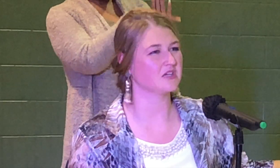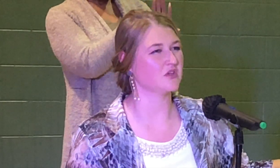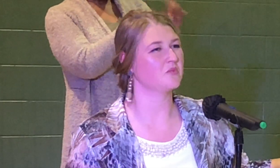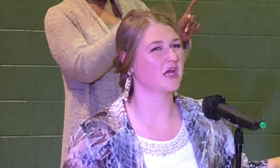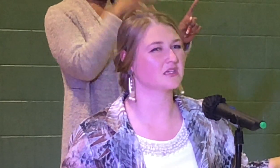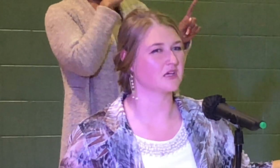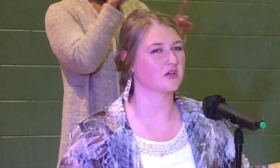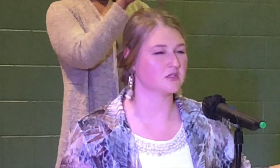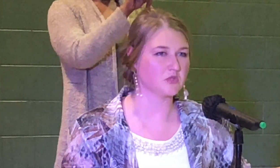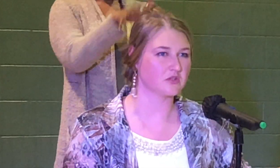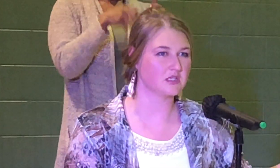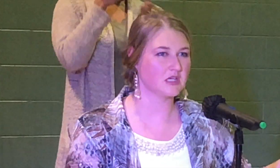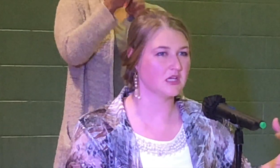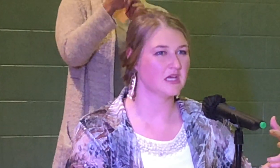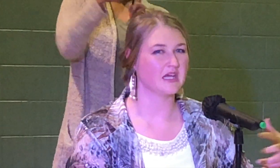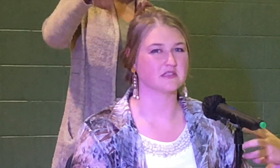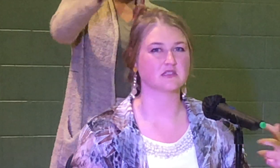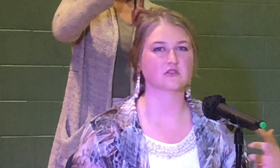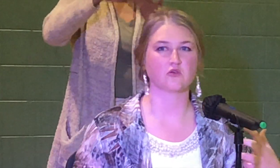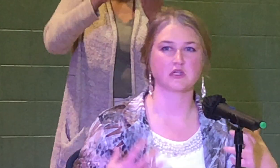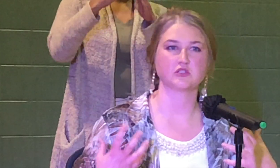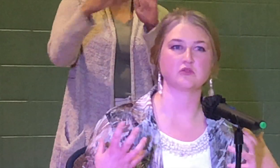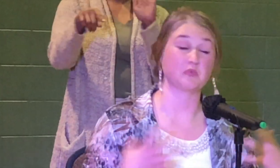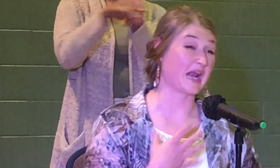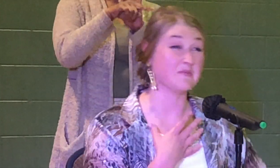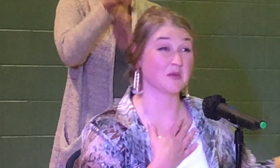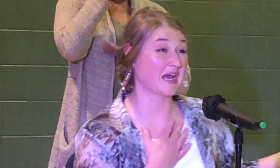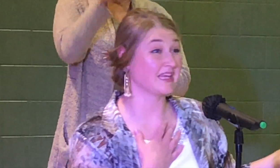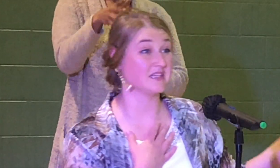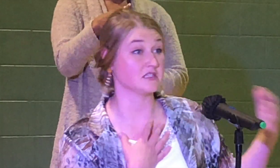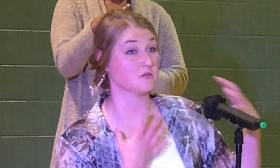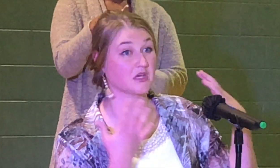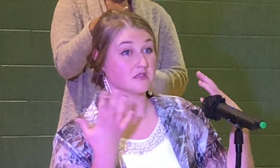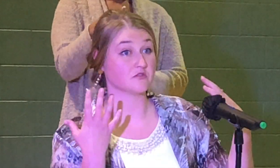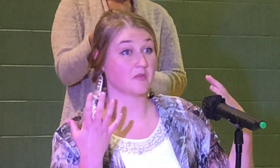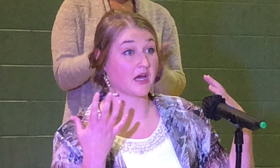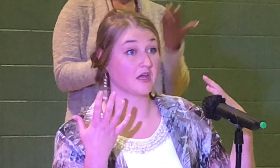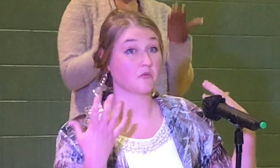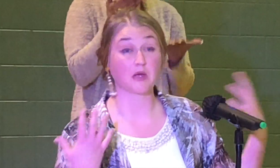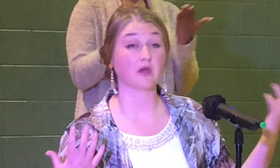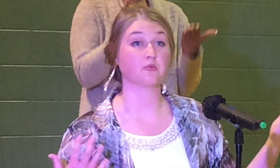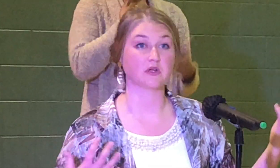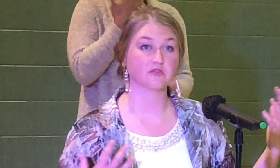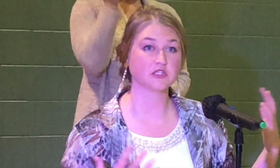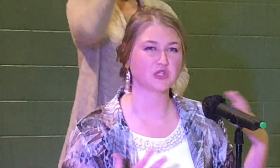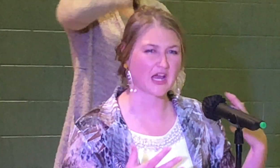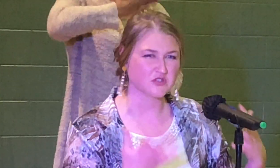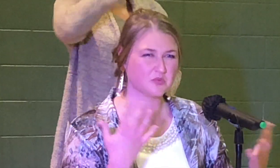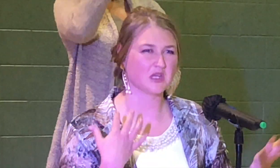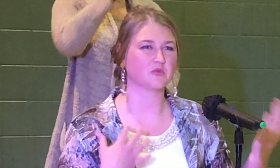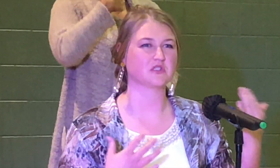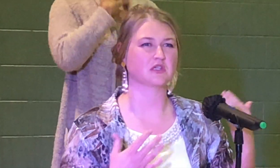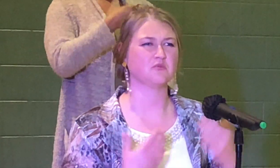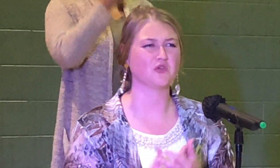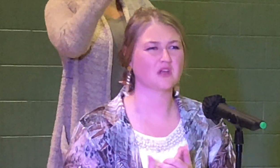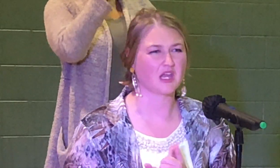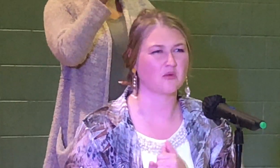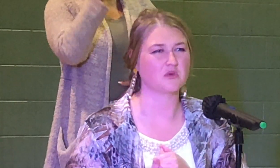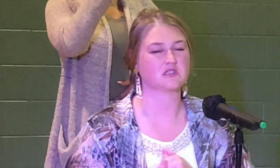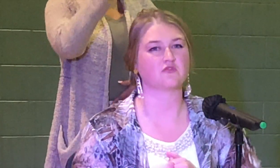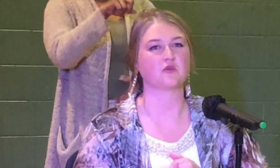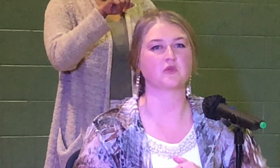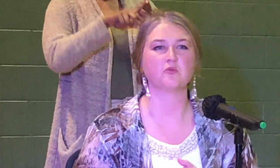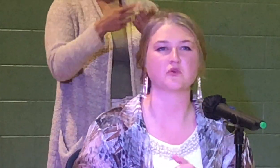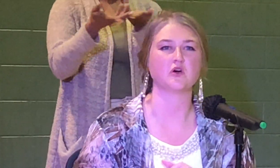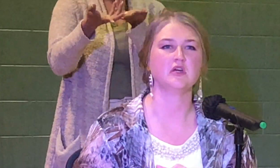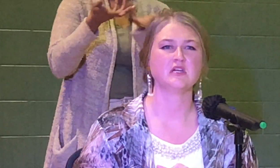going to have a negative impact on our community? Is this going to, but I mean, I can't see it because of my white privilege. You have to be able to communicate